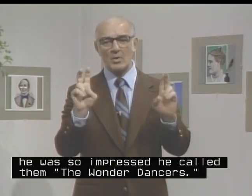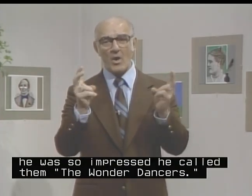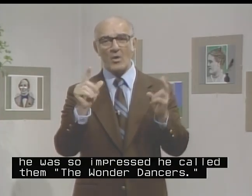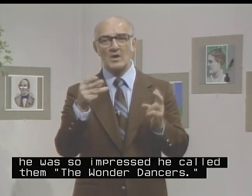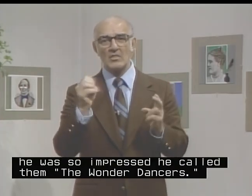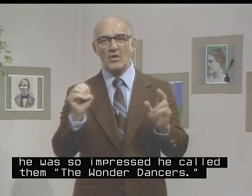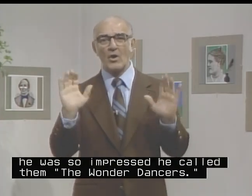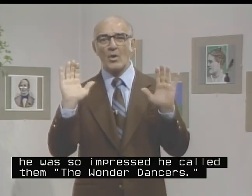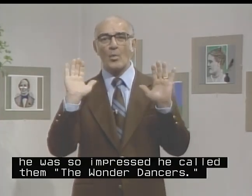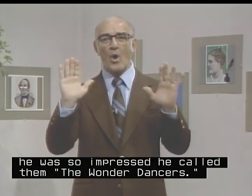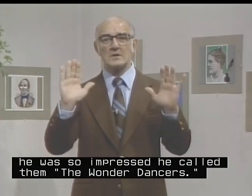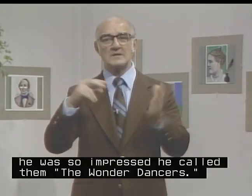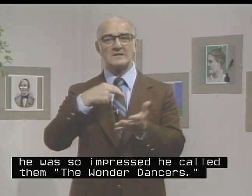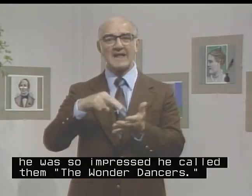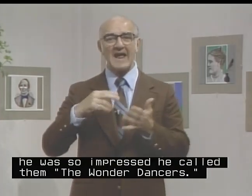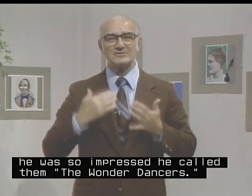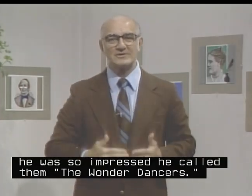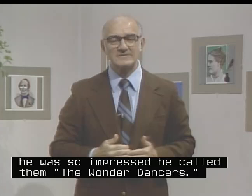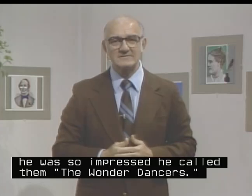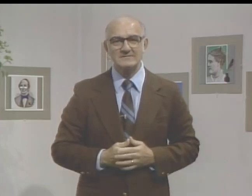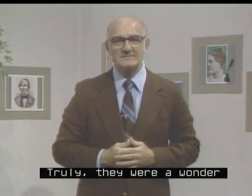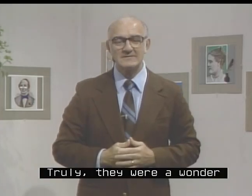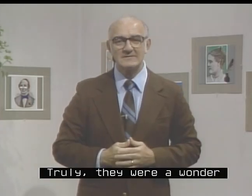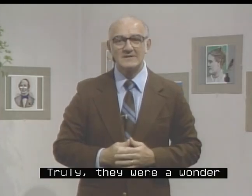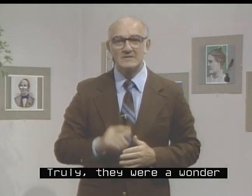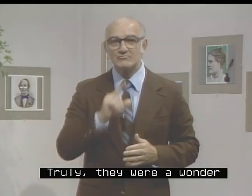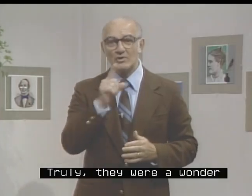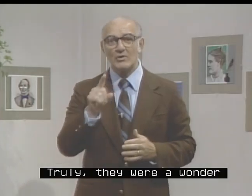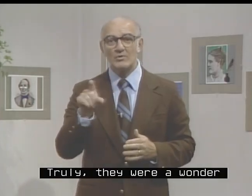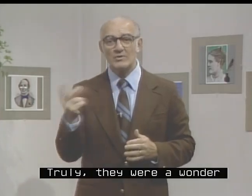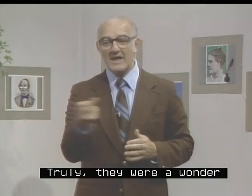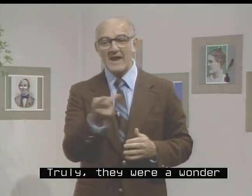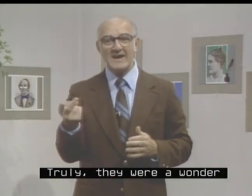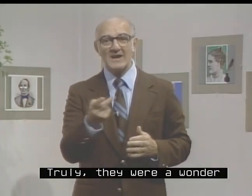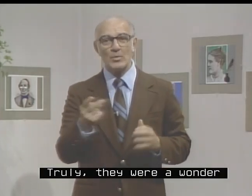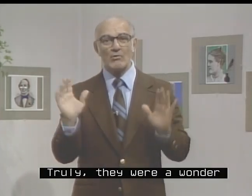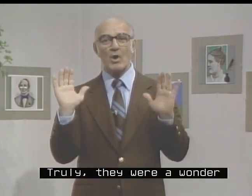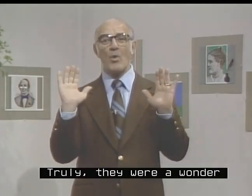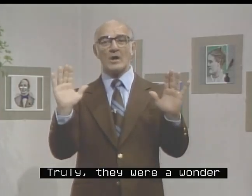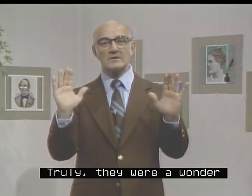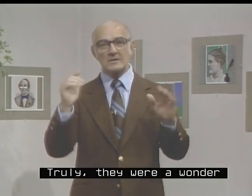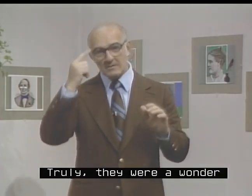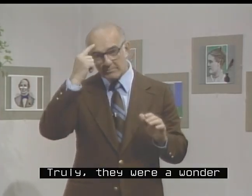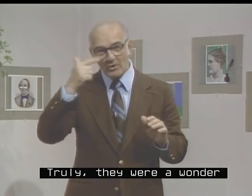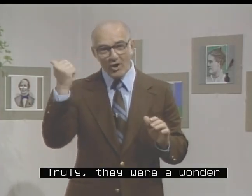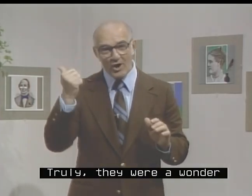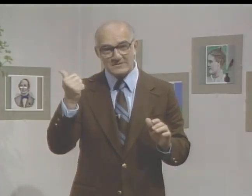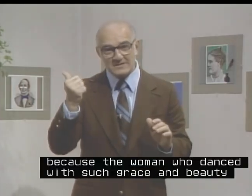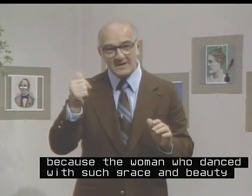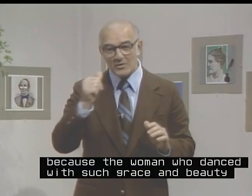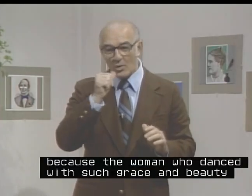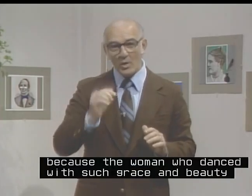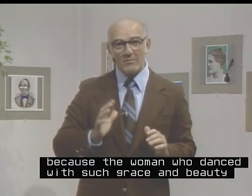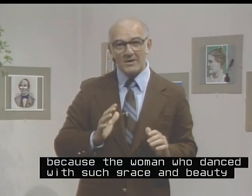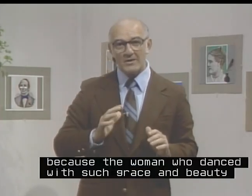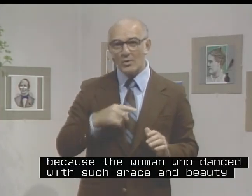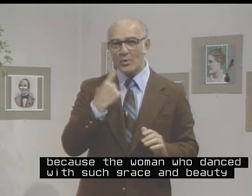quote, the wonder dancers. So they were a wonder because the woman who